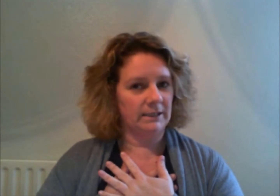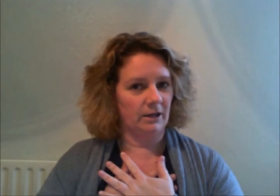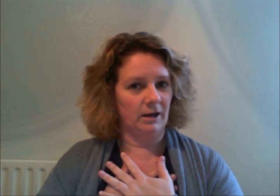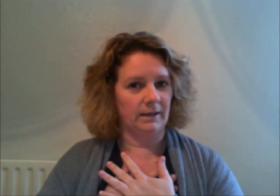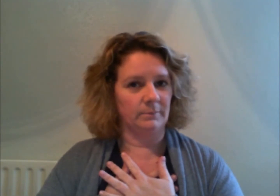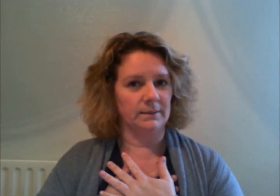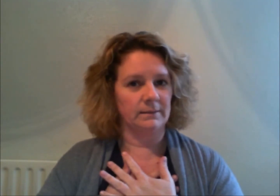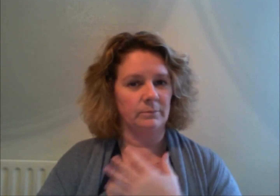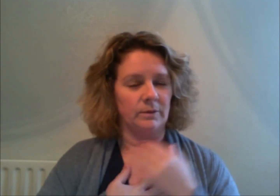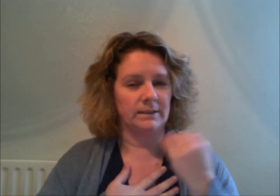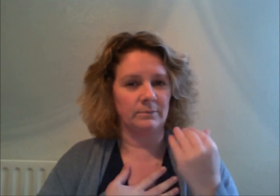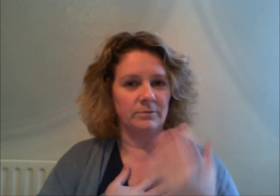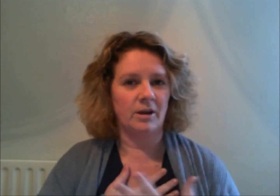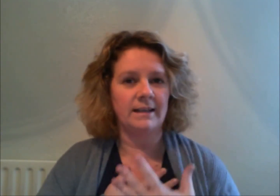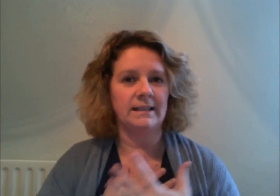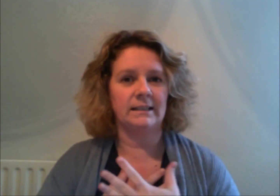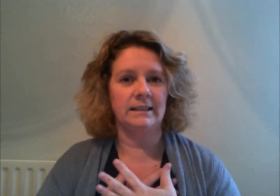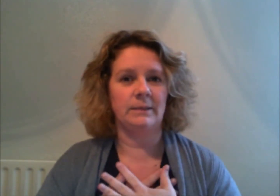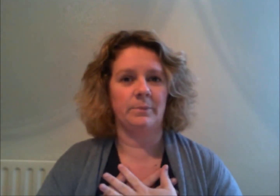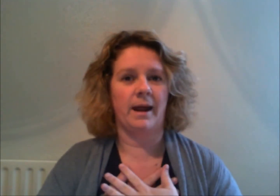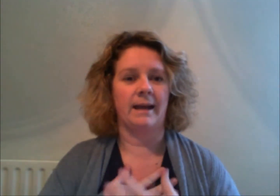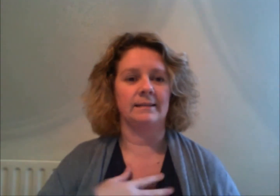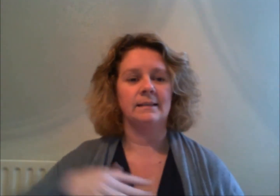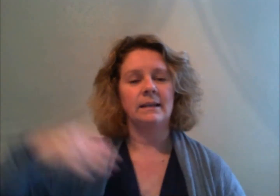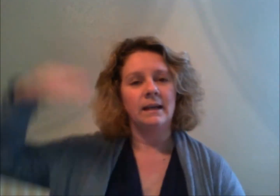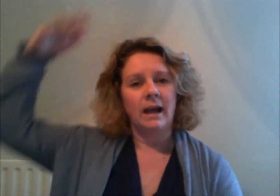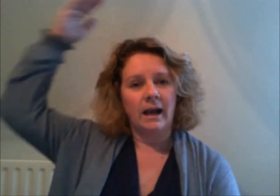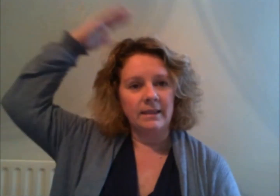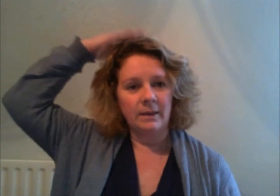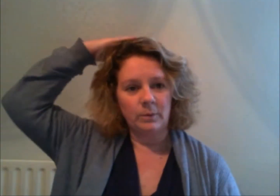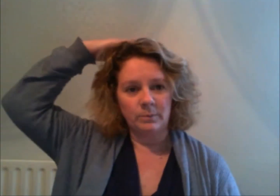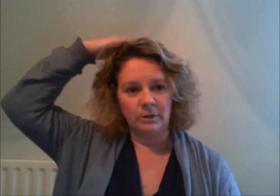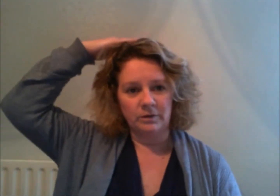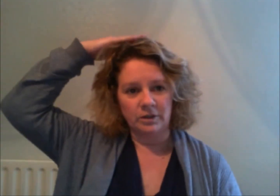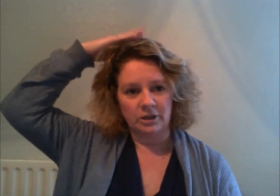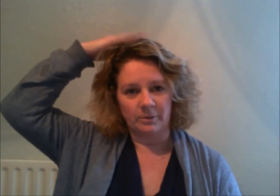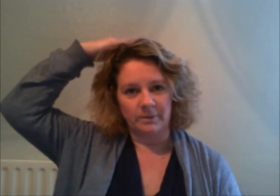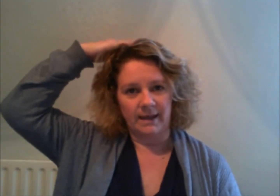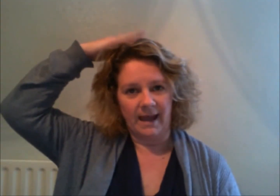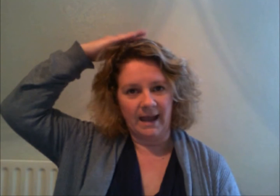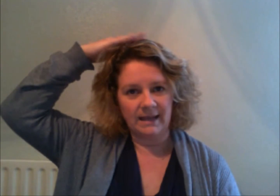times with some nice deep breath and then we move to the top of the head